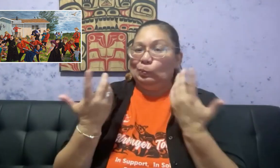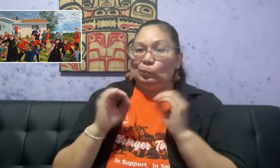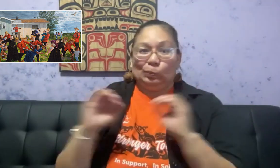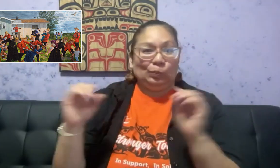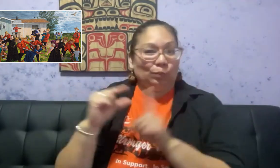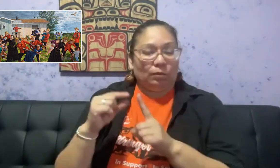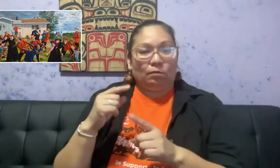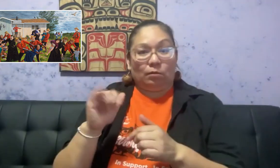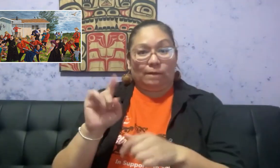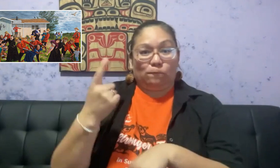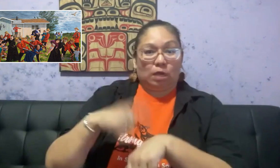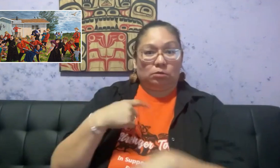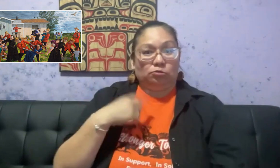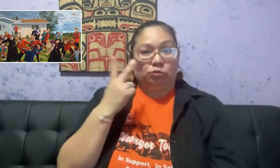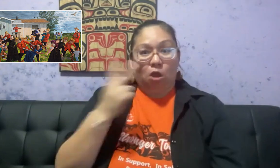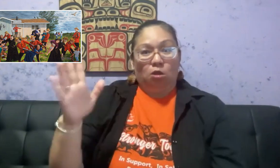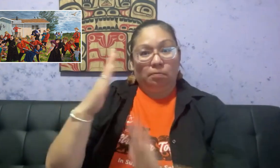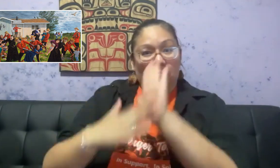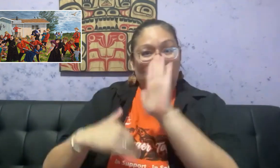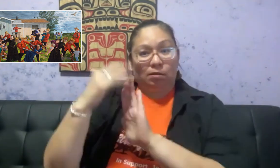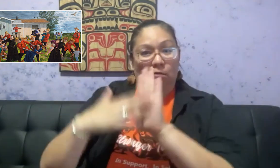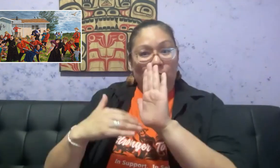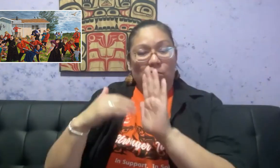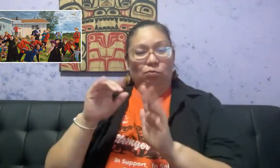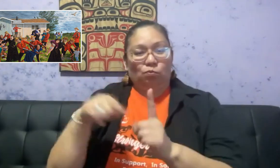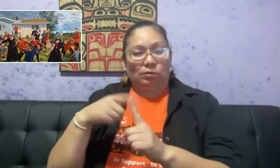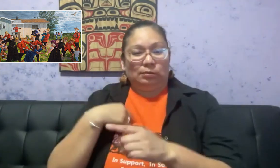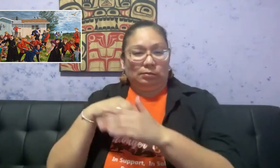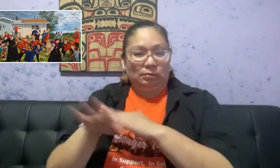The first time I saw this painting was in my sister's house.